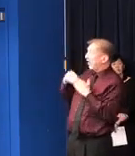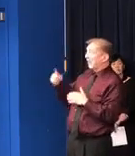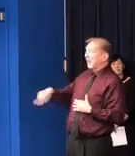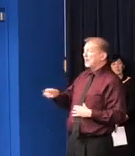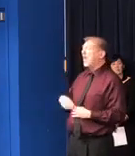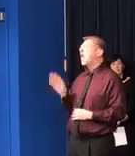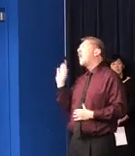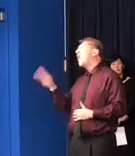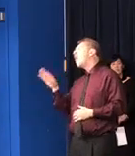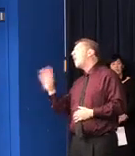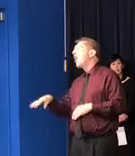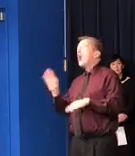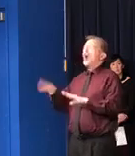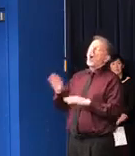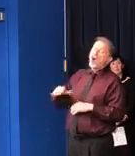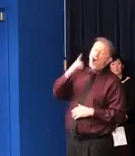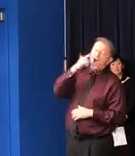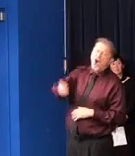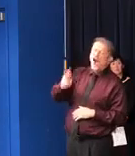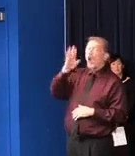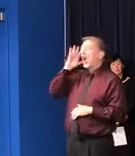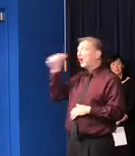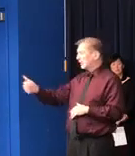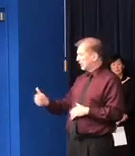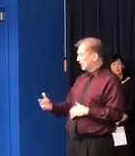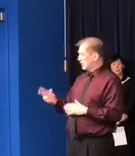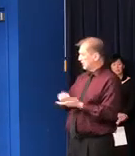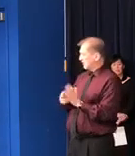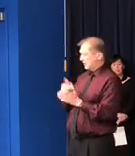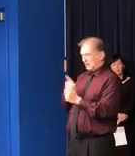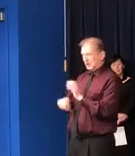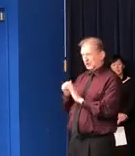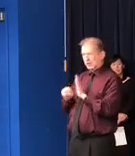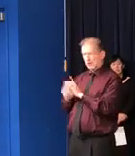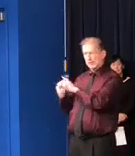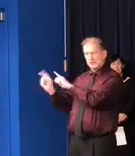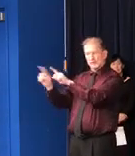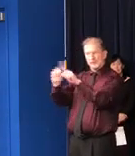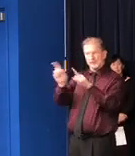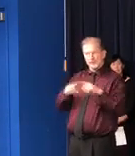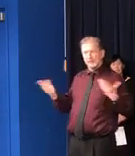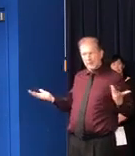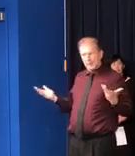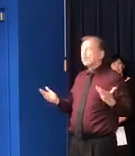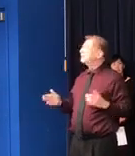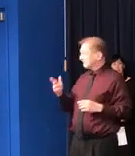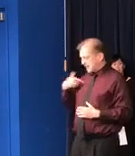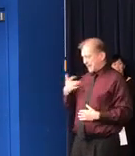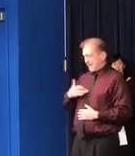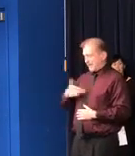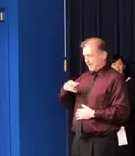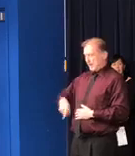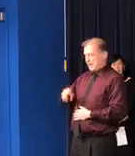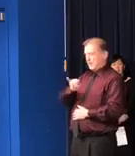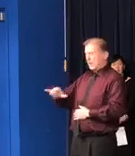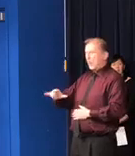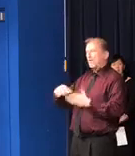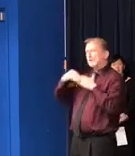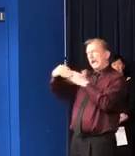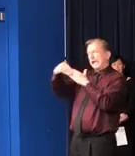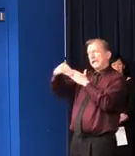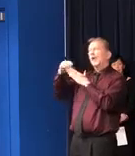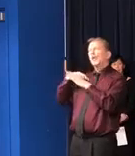way it ought to operate, you're going to get differences of opinion about how to manage through this. I think we're doing it right here in Illinois,